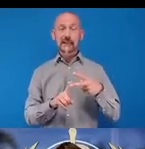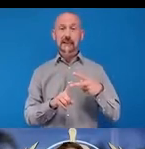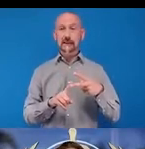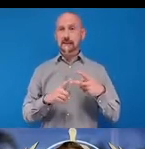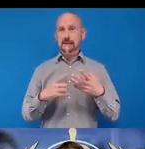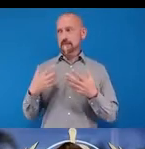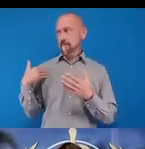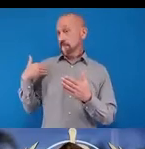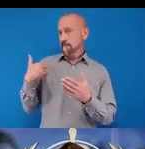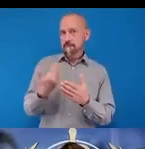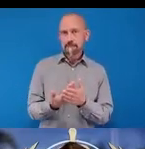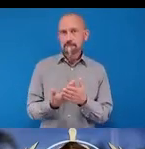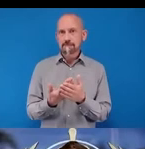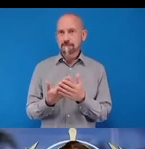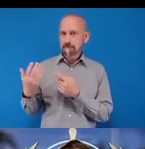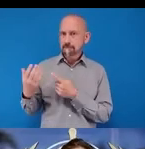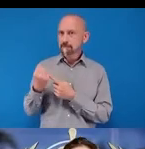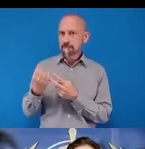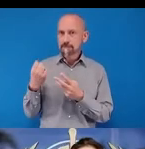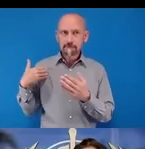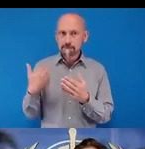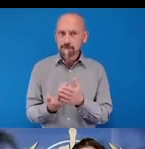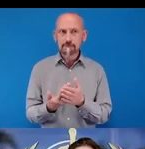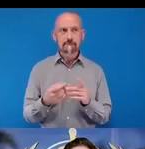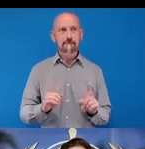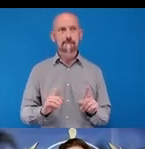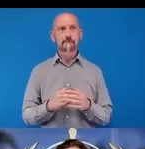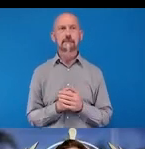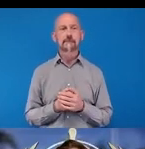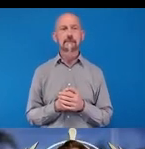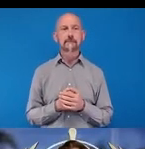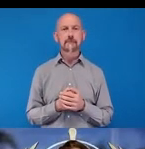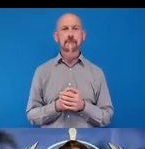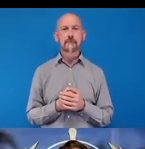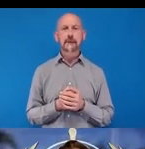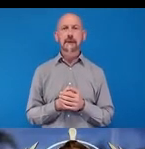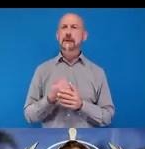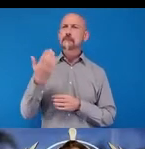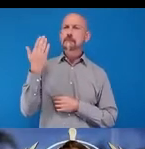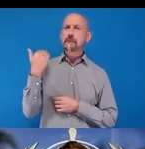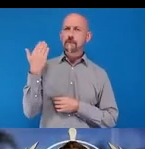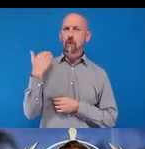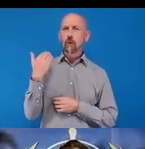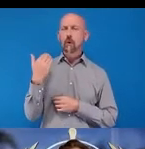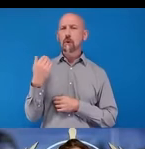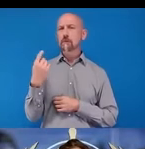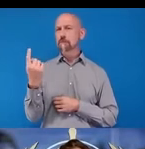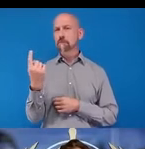here to where we are. Alakos it has been already mentioned and emphasize